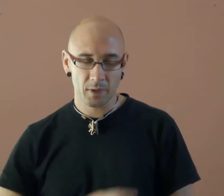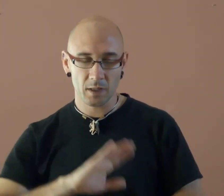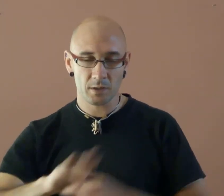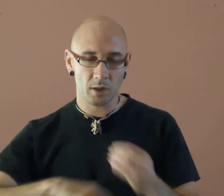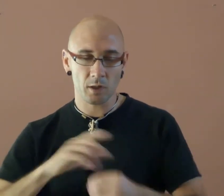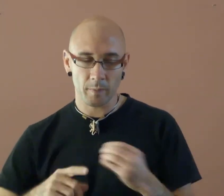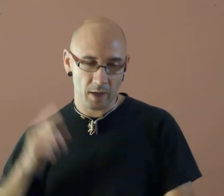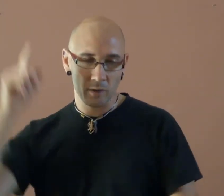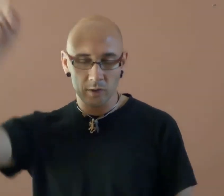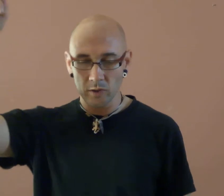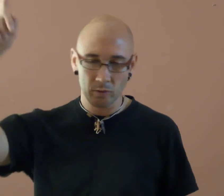It's All About You.